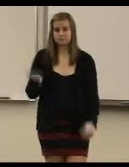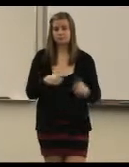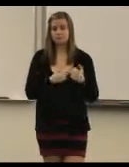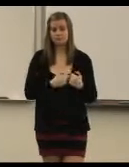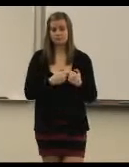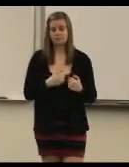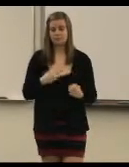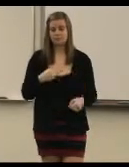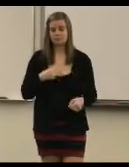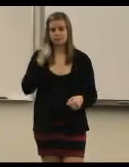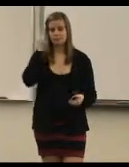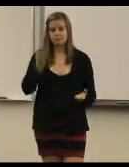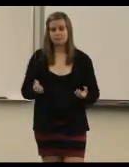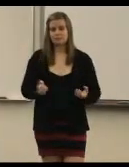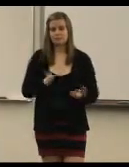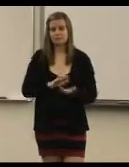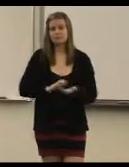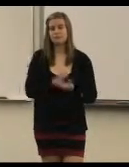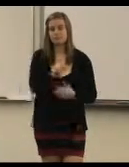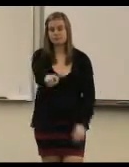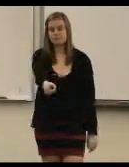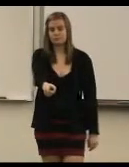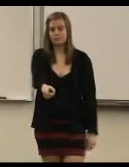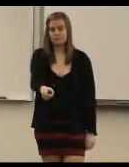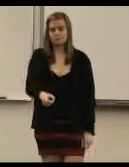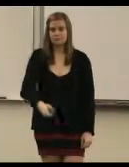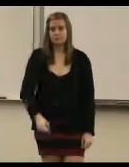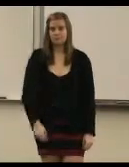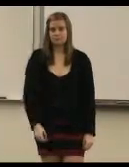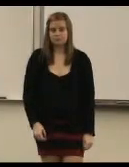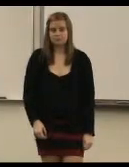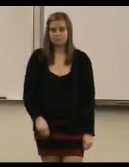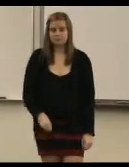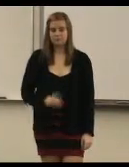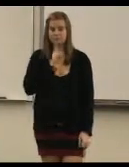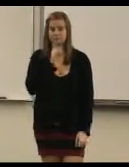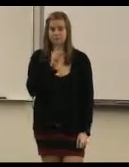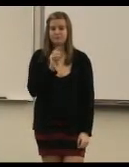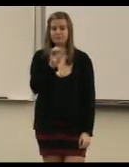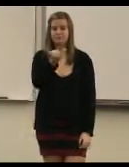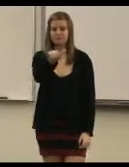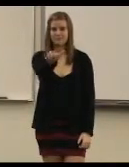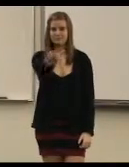baby, I think I want to marry you. Just say yeah, ooh.